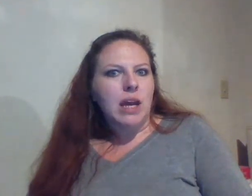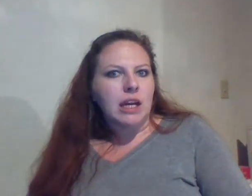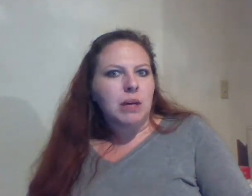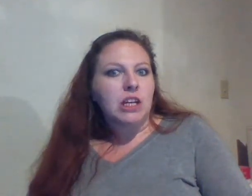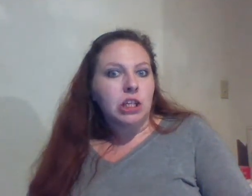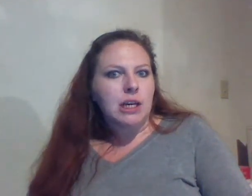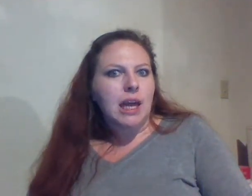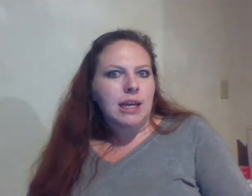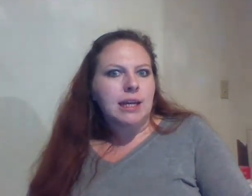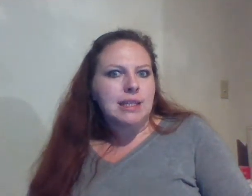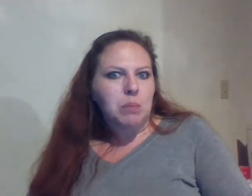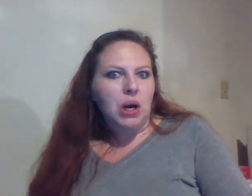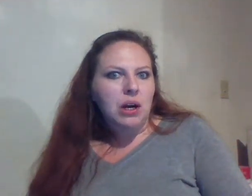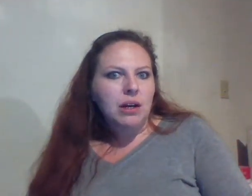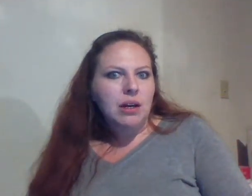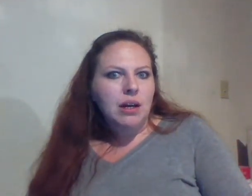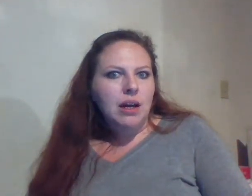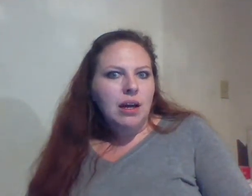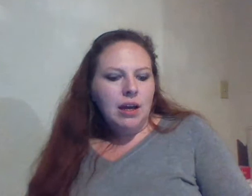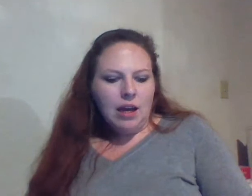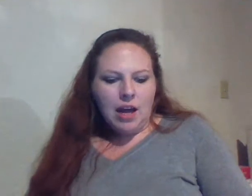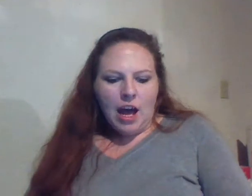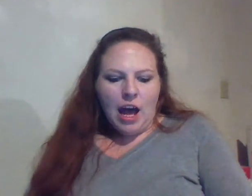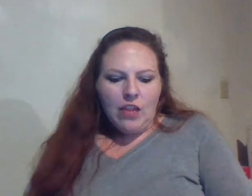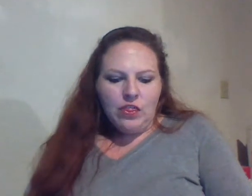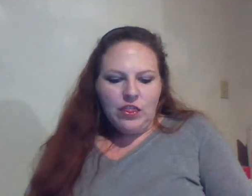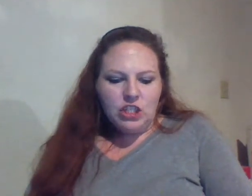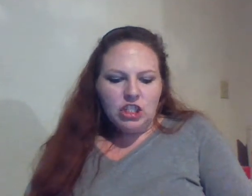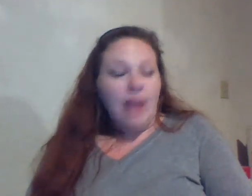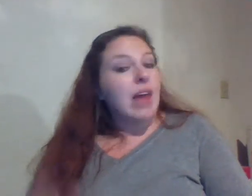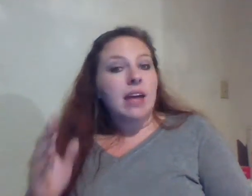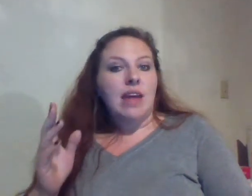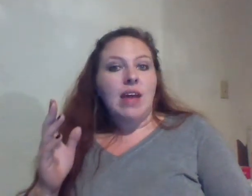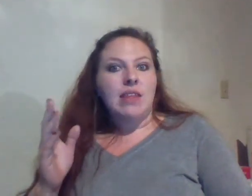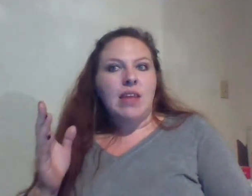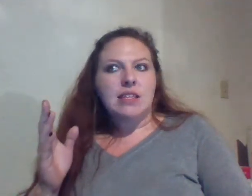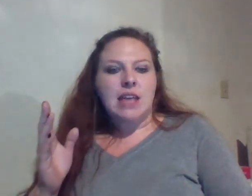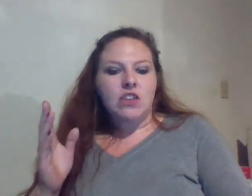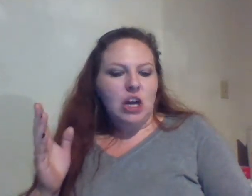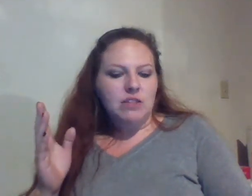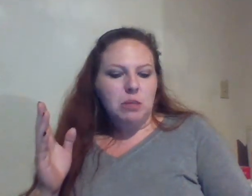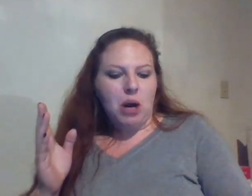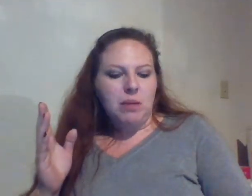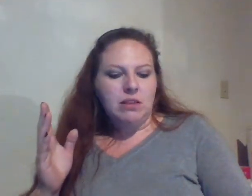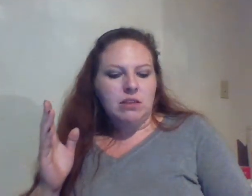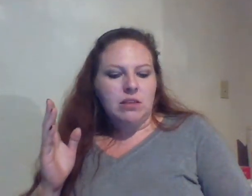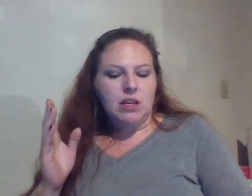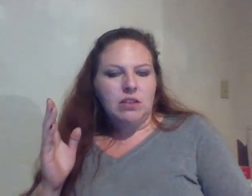anybody looking any deeper the sh and then and then and then they say the sheriff's department the the